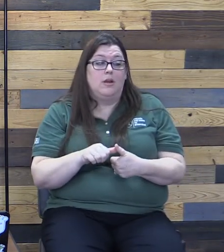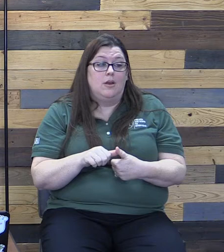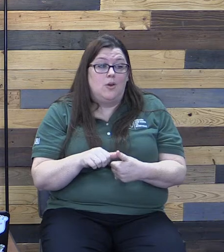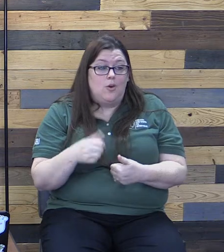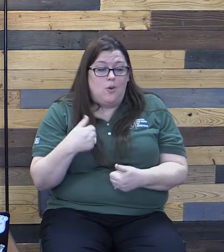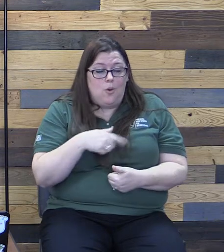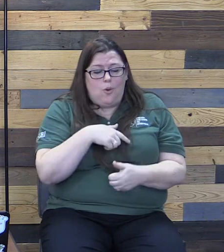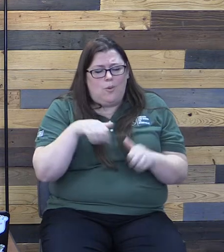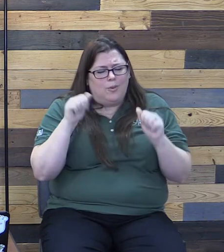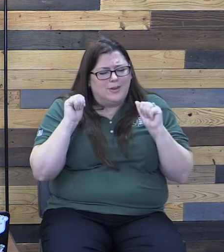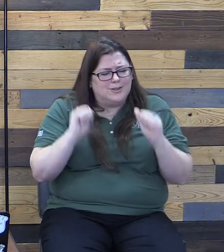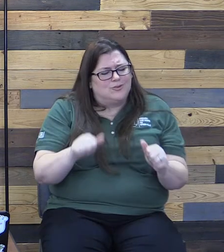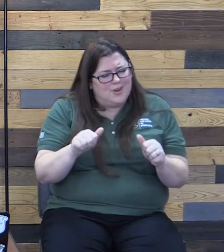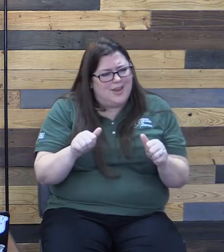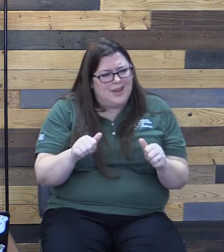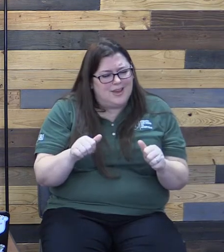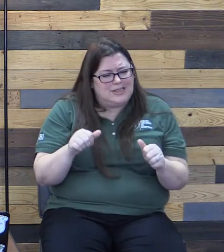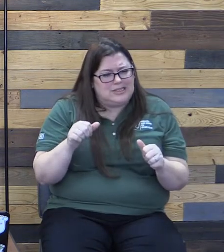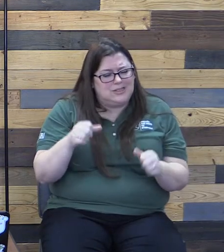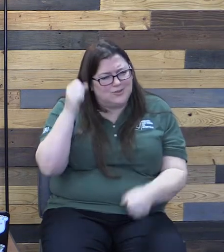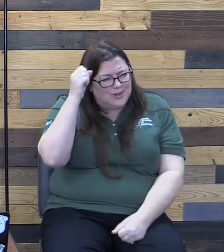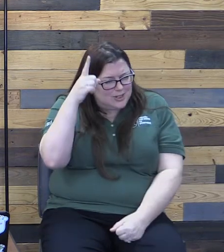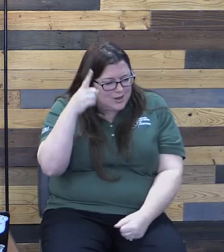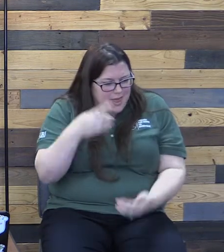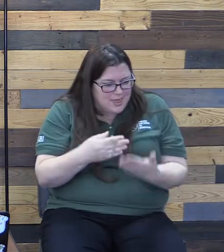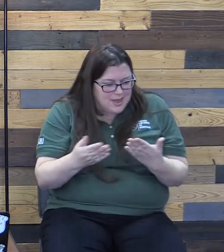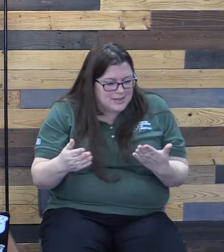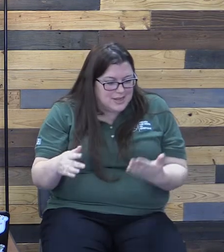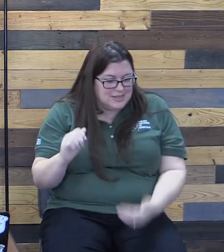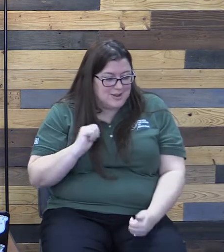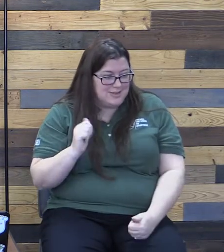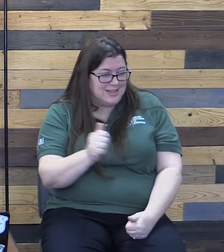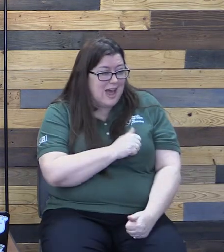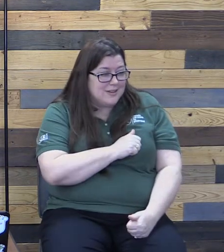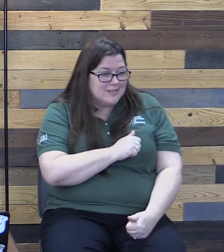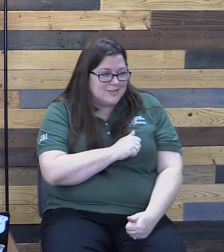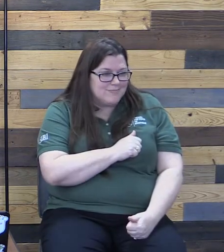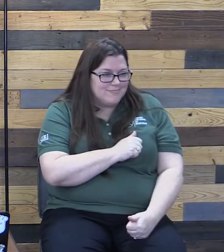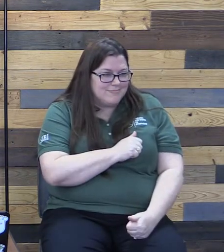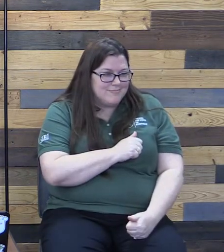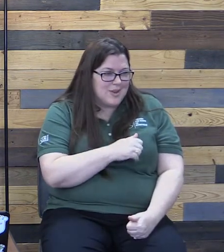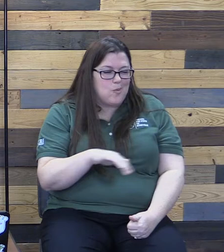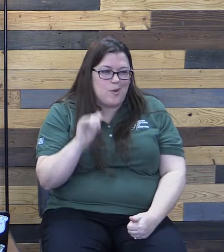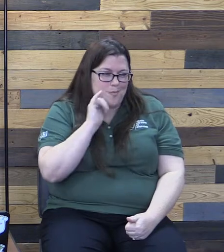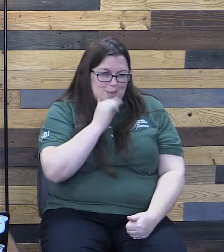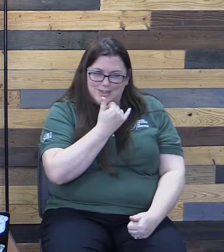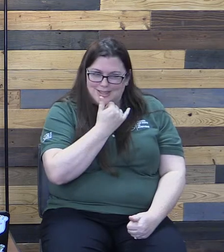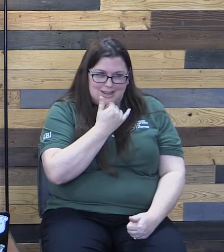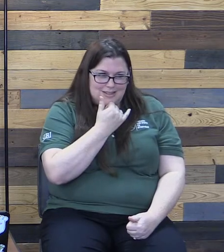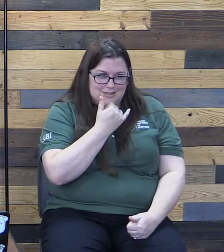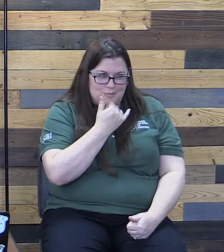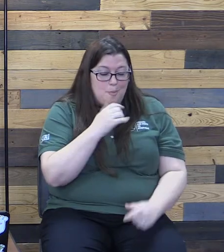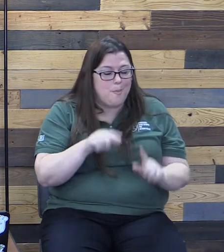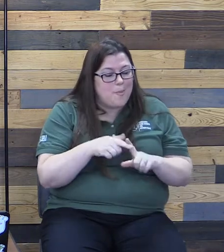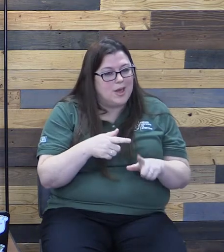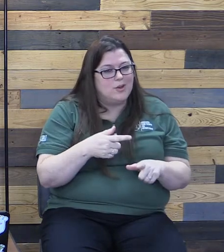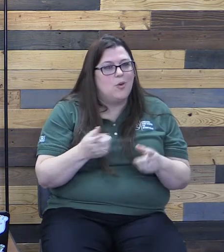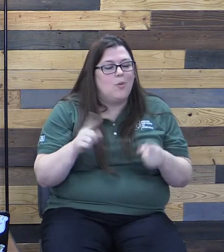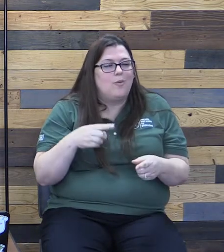we try to discern things for ourselves and that's when we make mistakes. But when we look at it through God's word, we can see, oh,